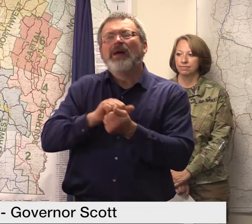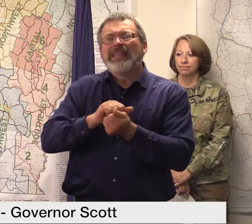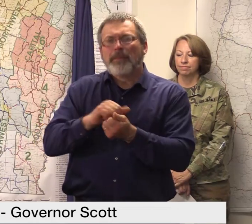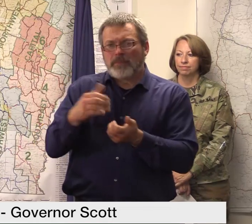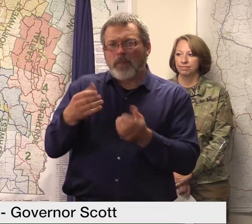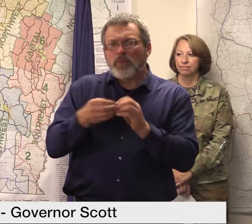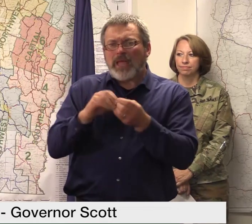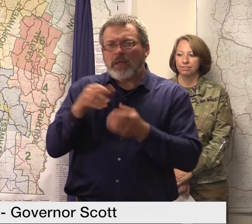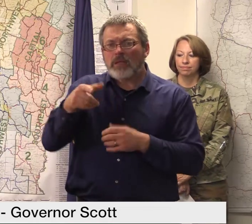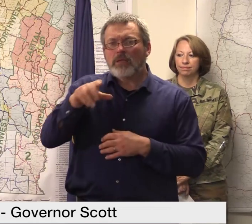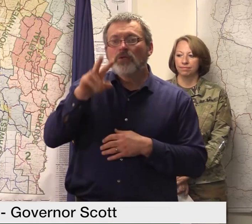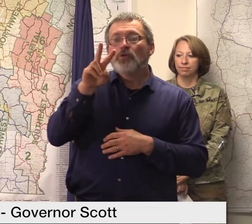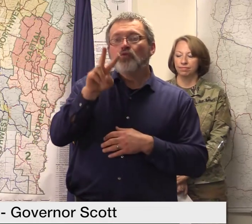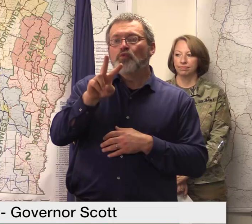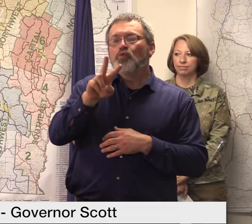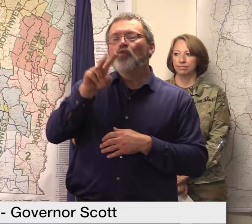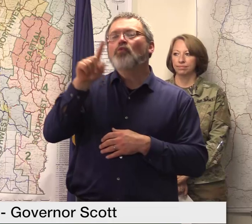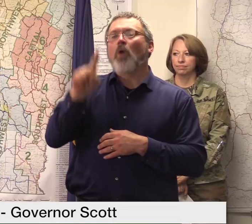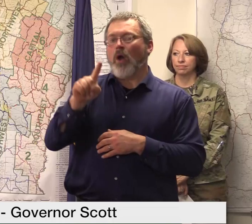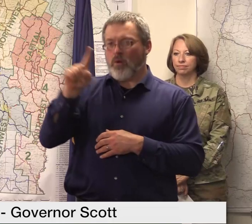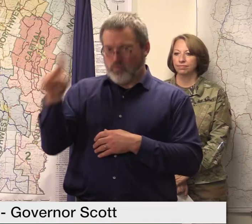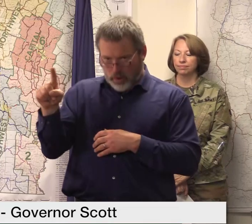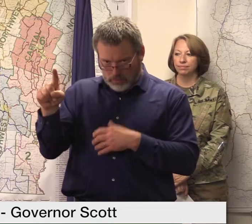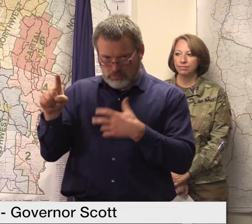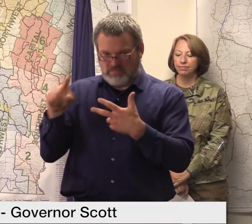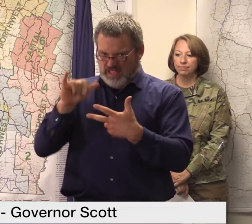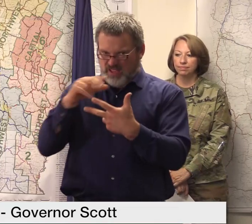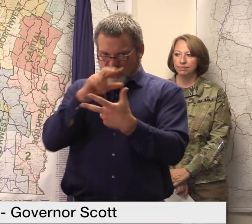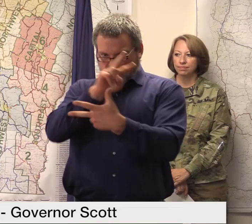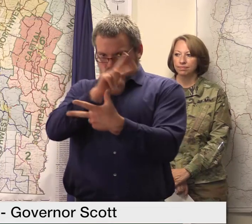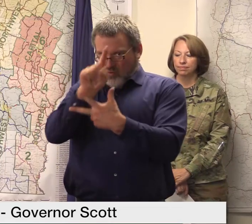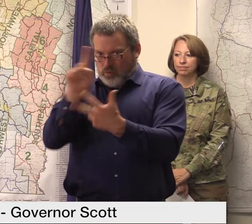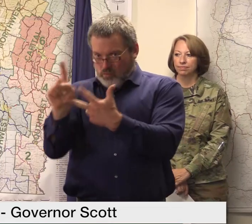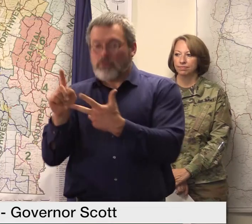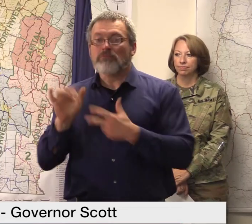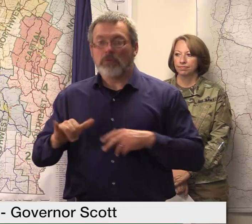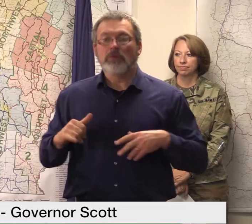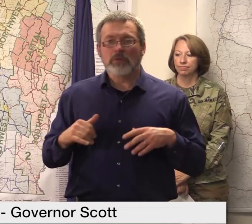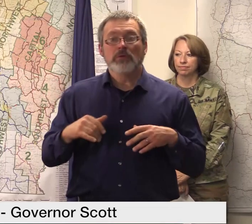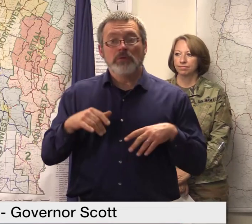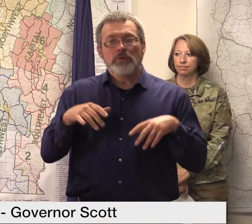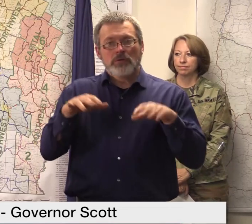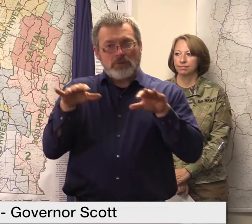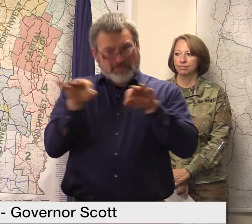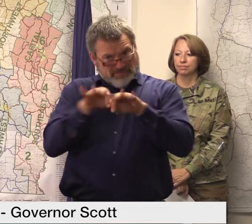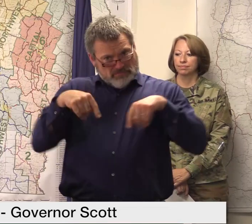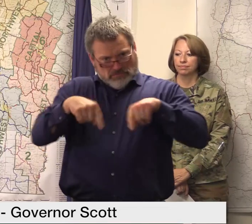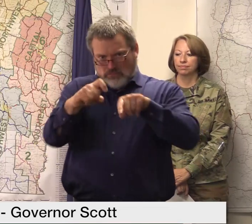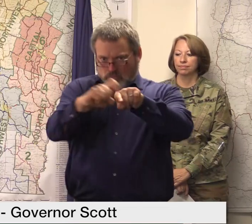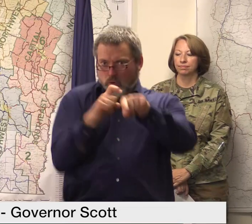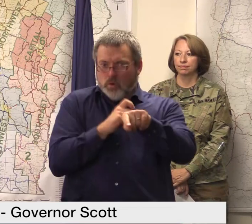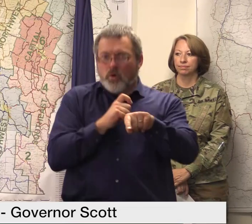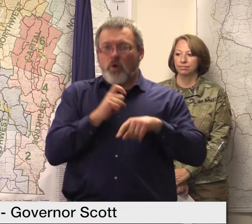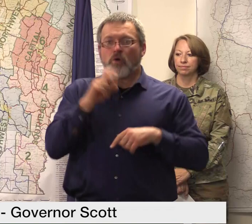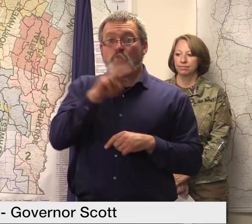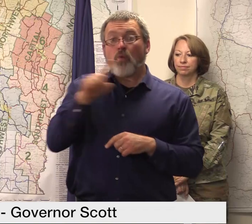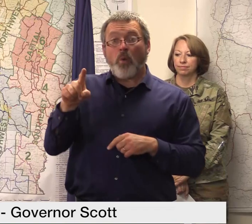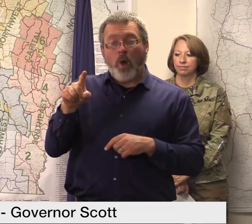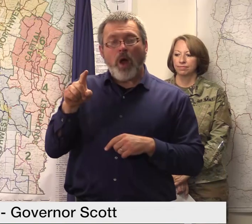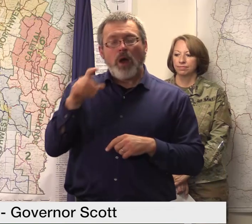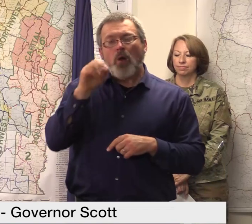call 2-1-1 or even better go to vermont211.org to report your damage